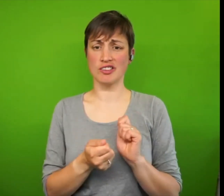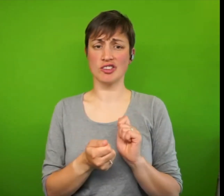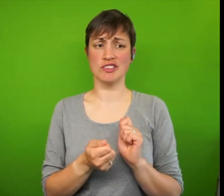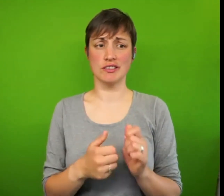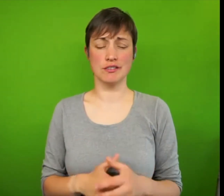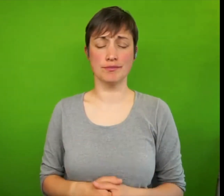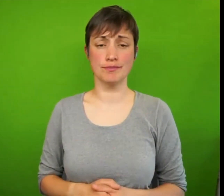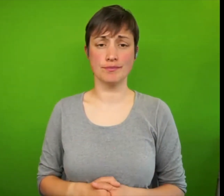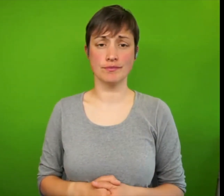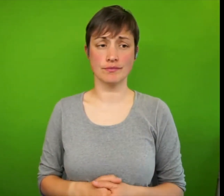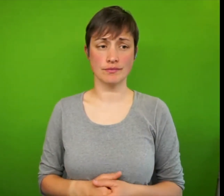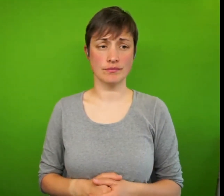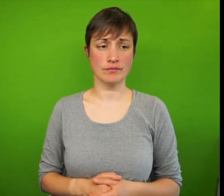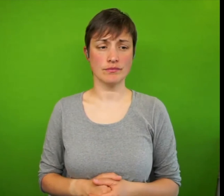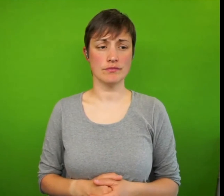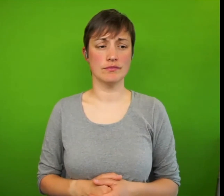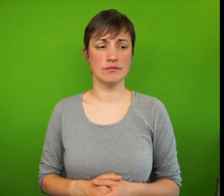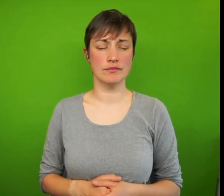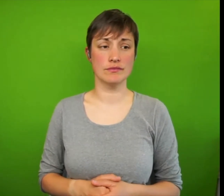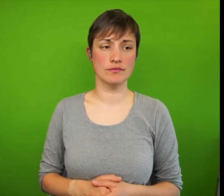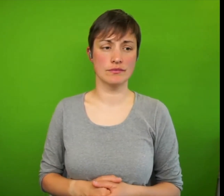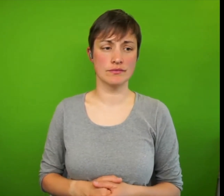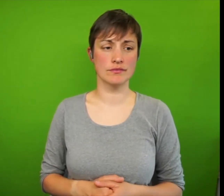Oh, I'll start with that.